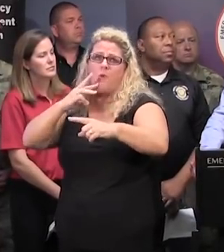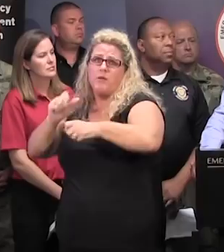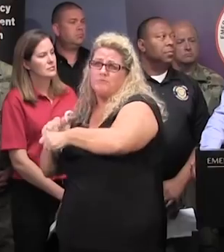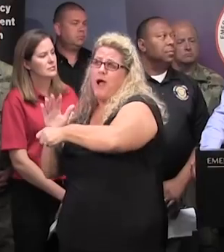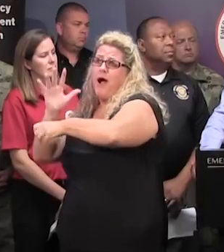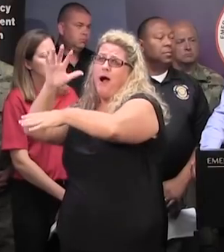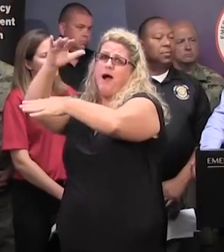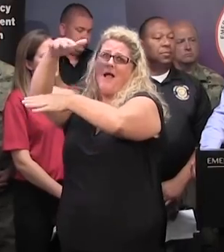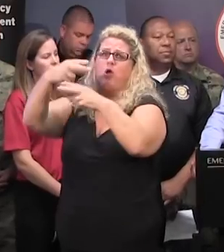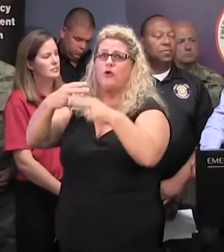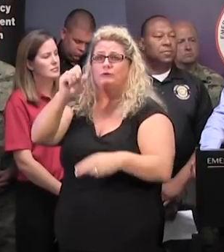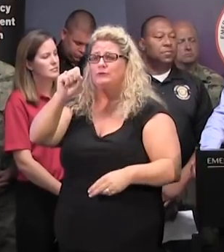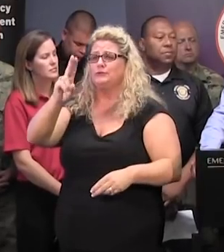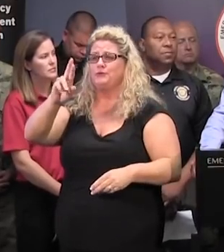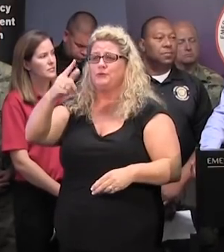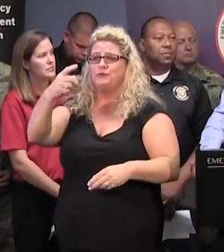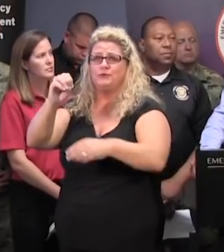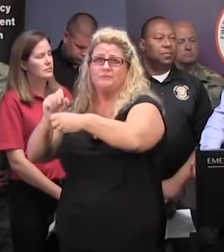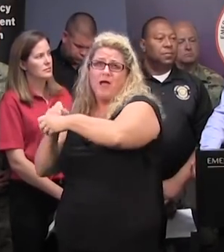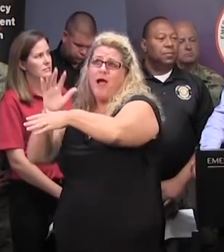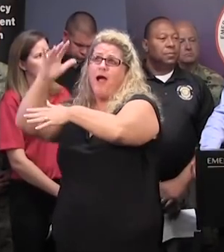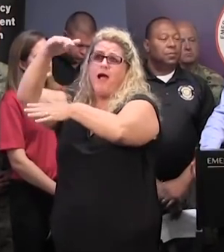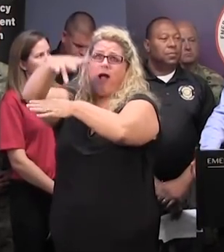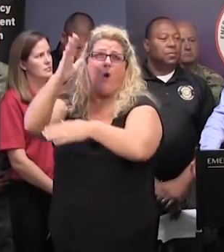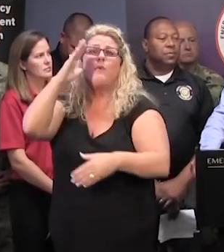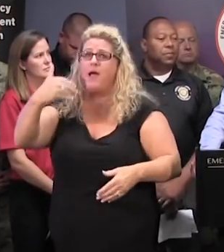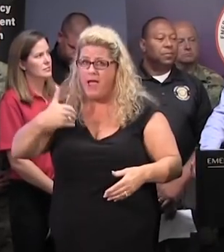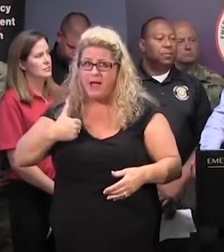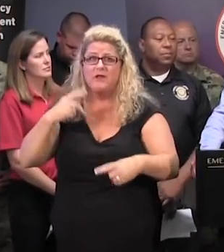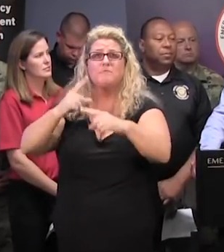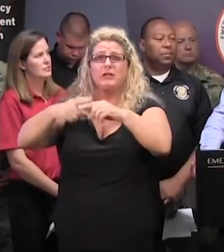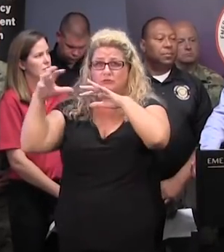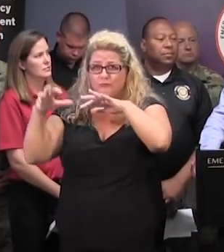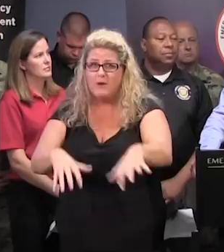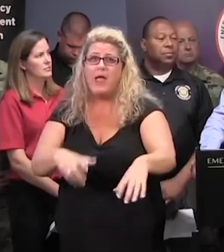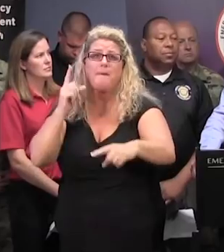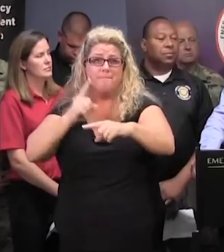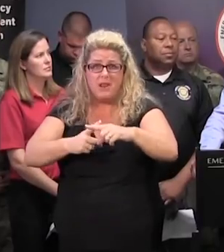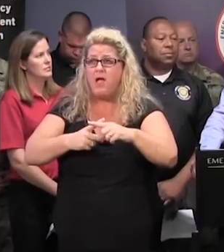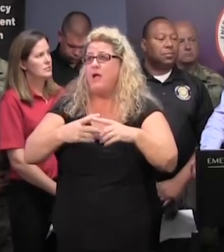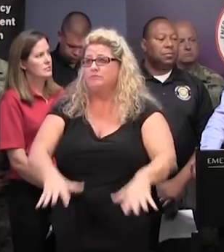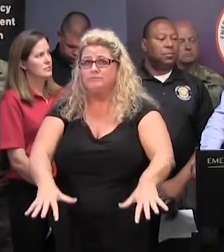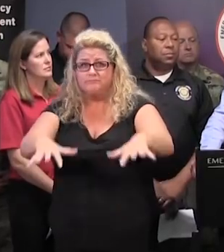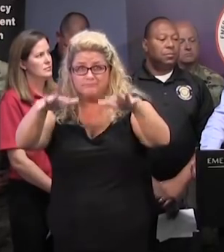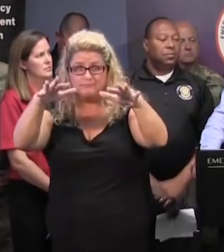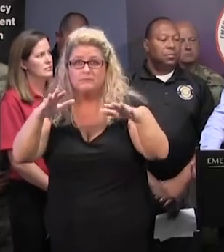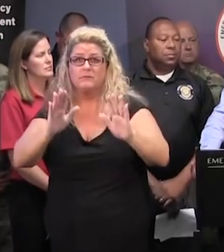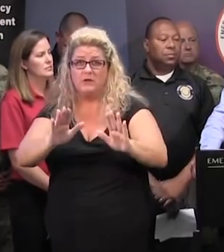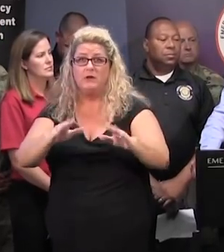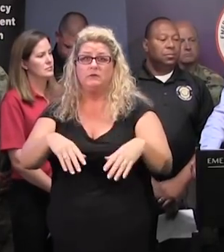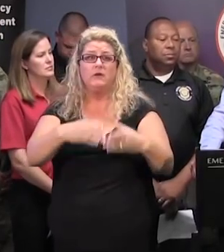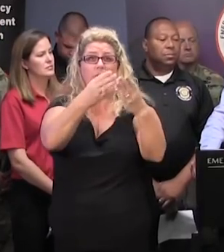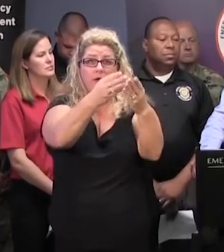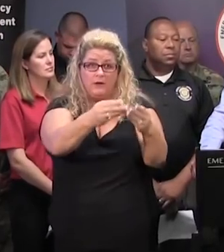going to have and the rain and the water and all of that. But then once that is gone, then we have the